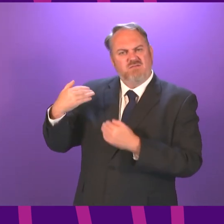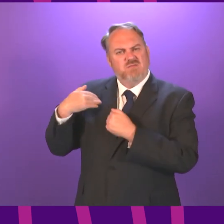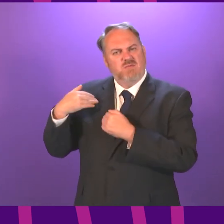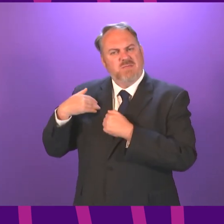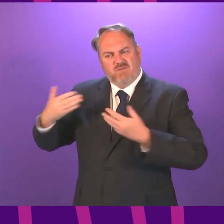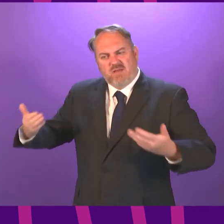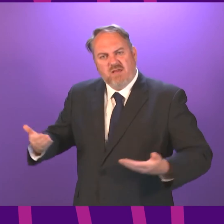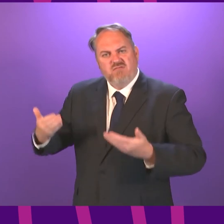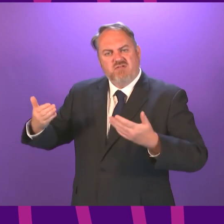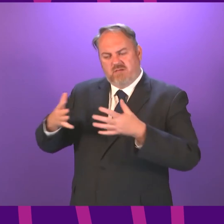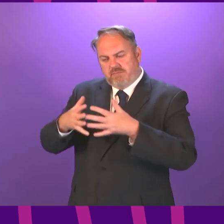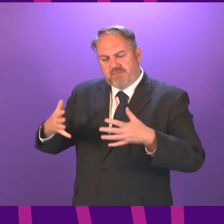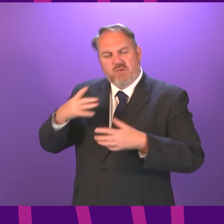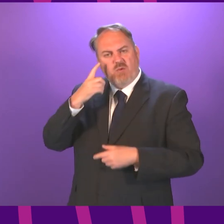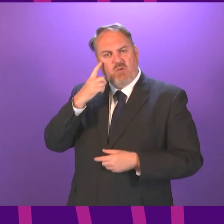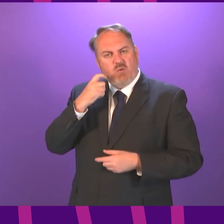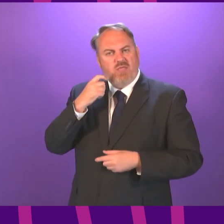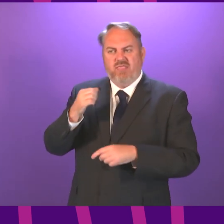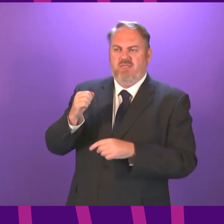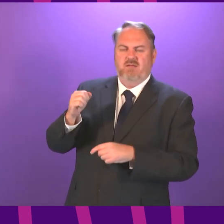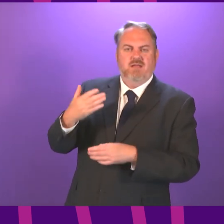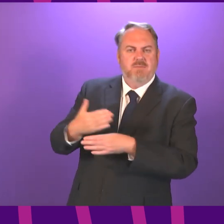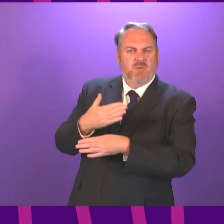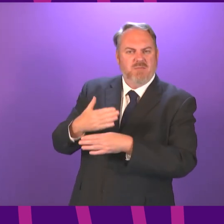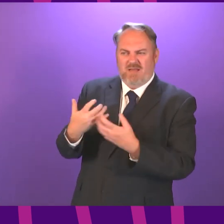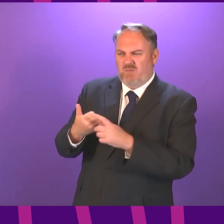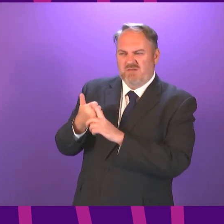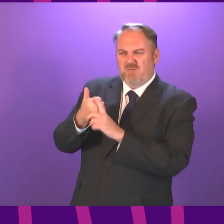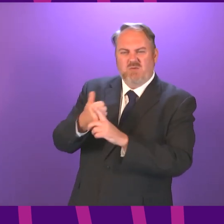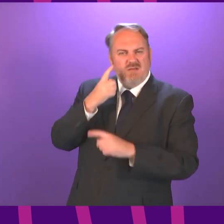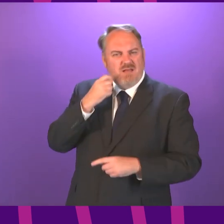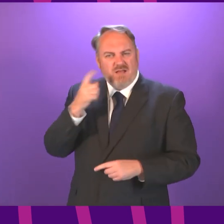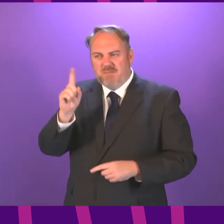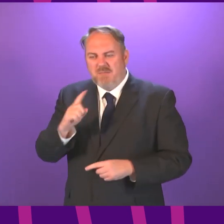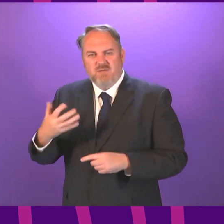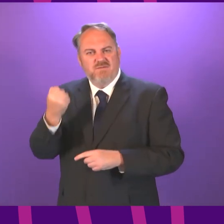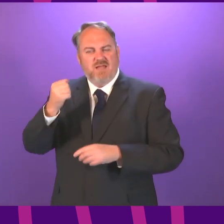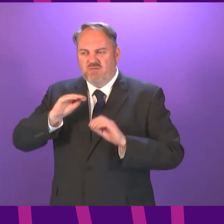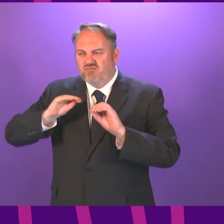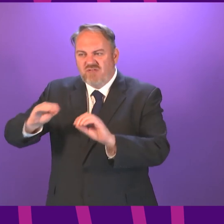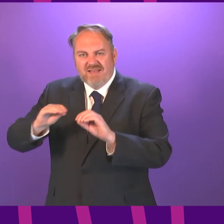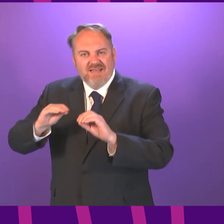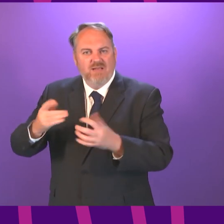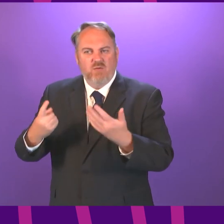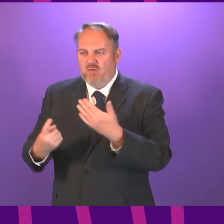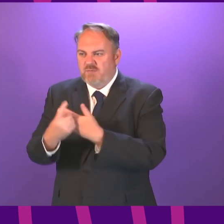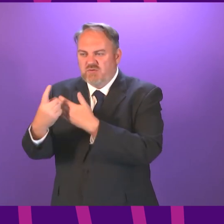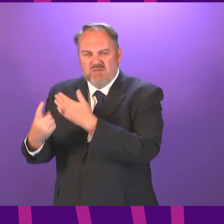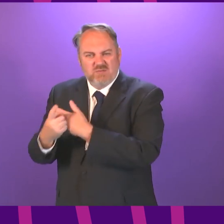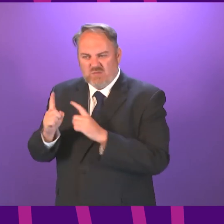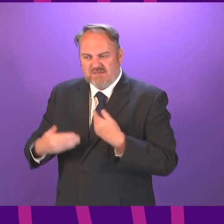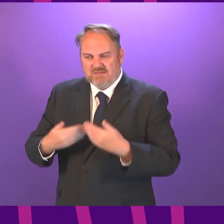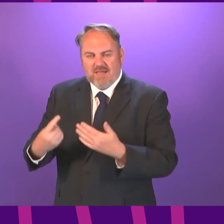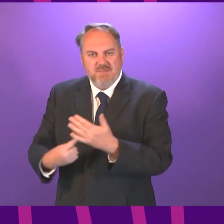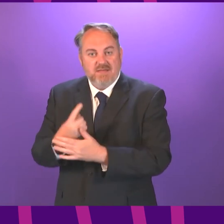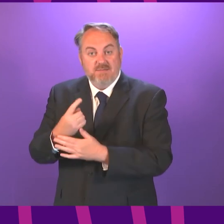information about steps the Scottish government has taken to support young people to access employment and training first minister well the young